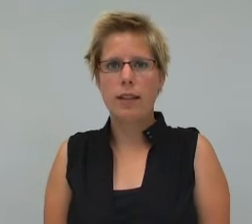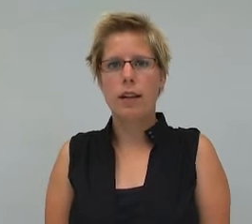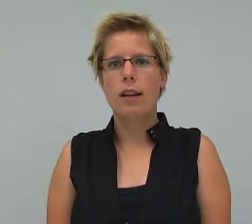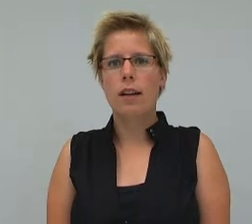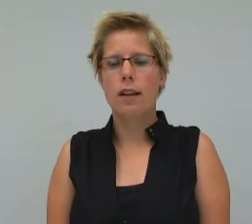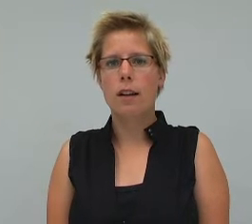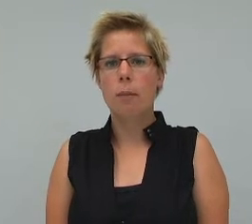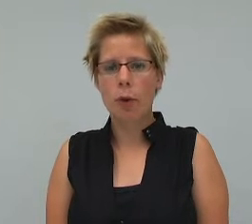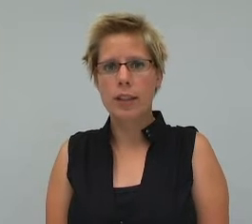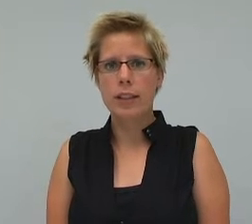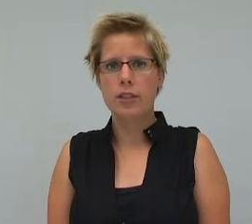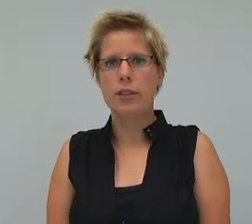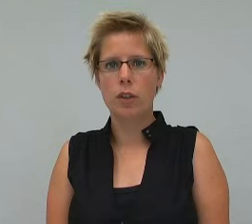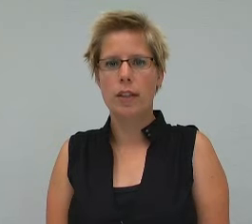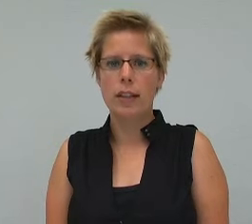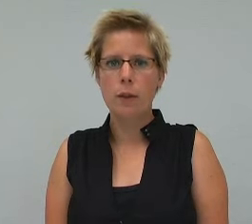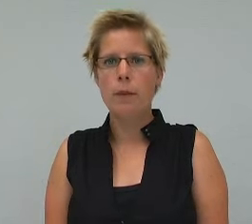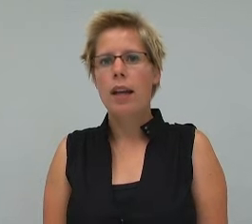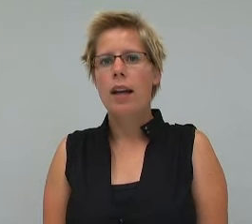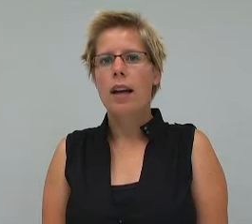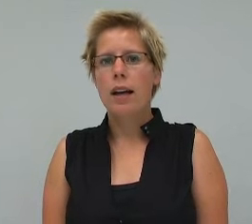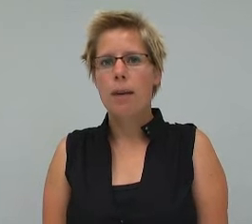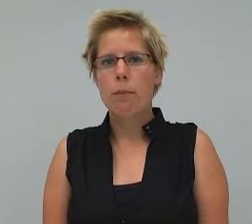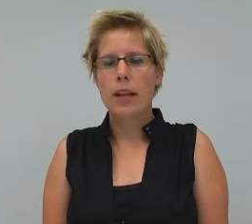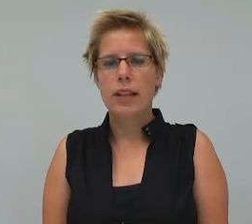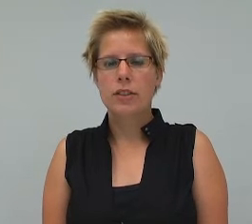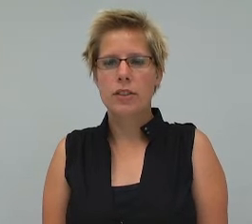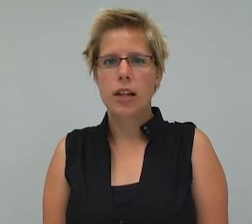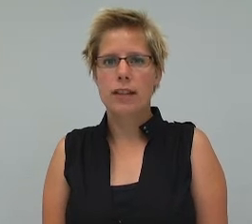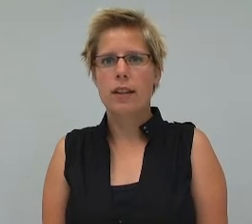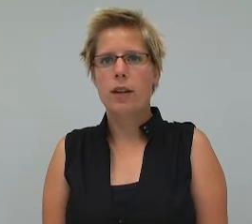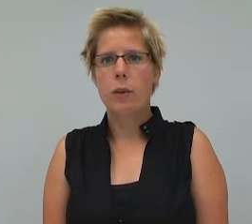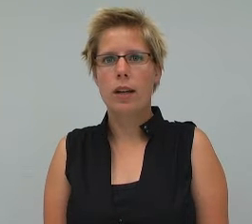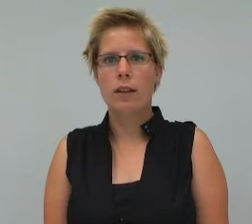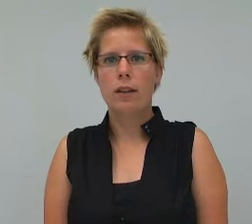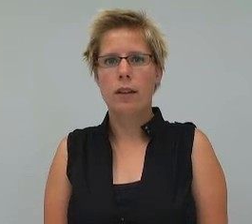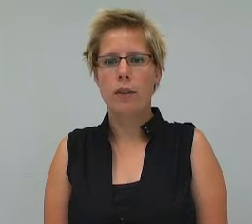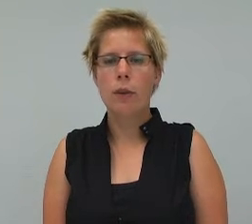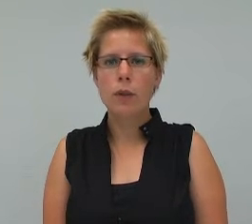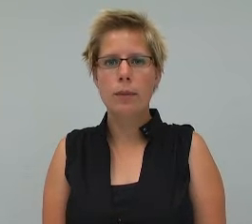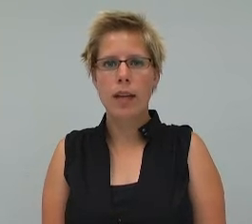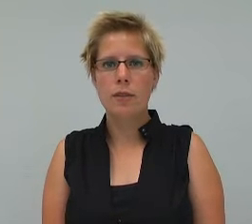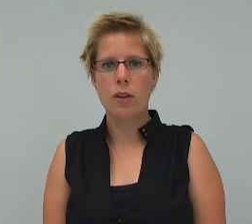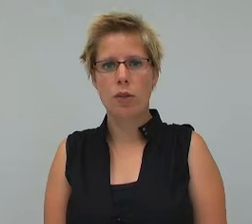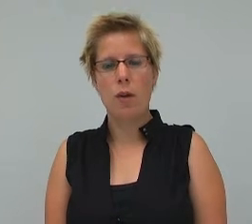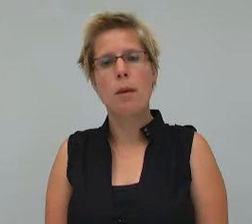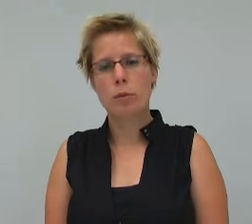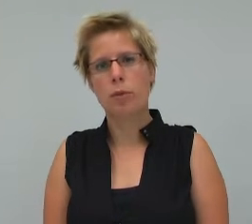politics.nl and it is a site where the voting behaviour of our members of